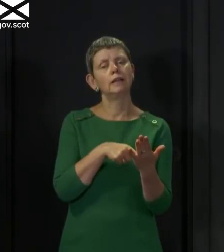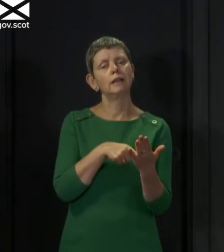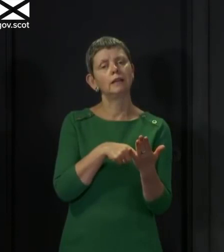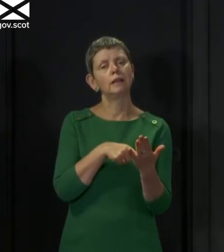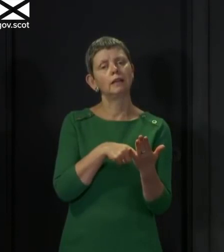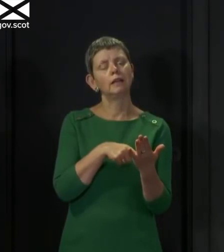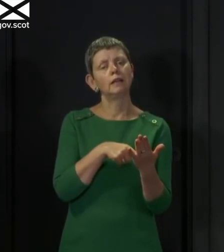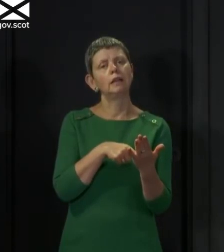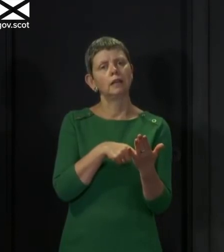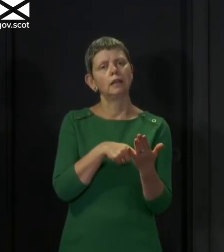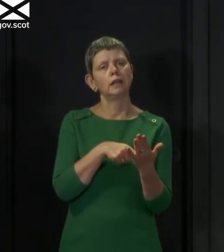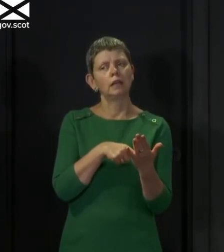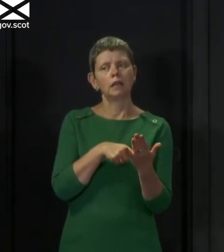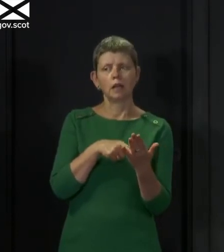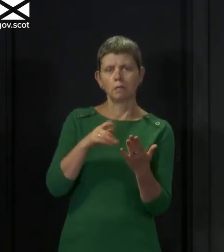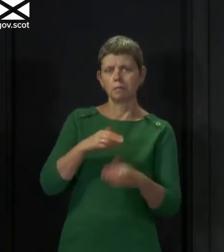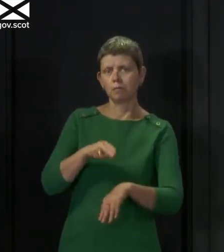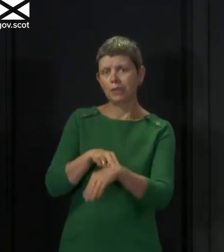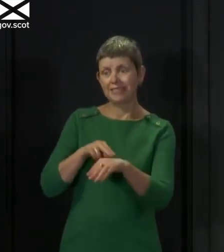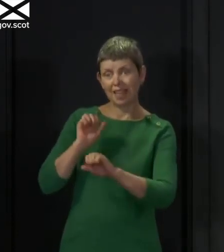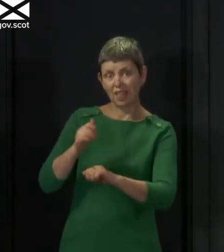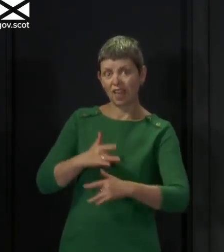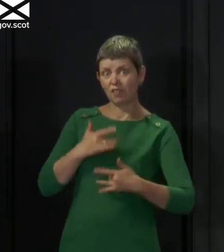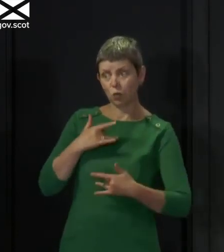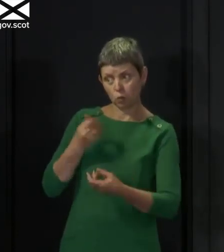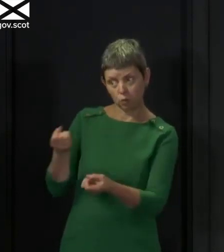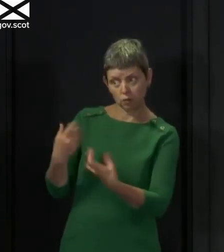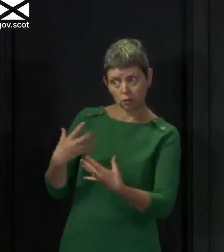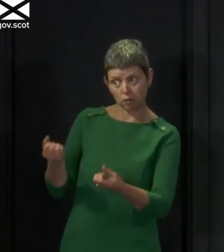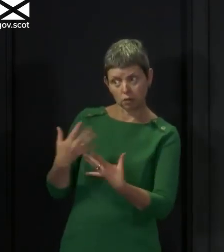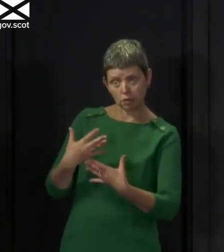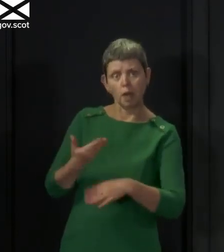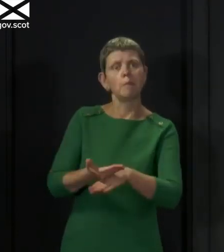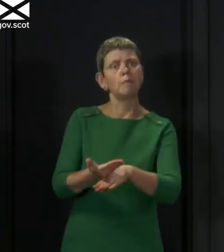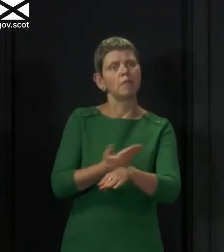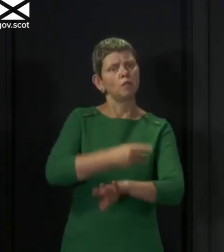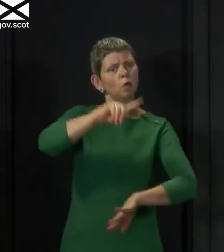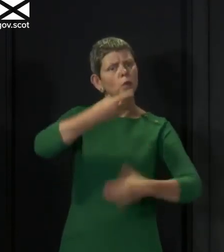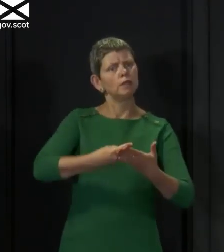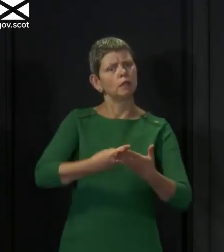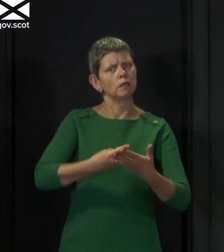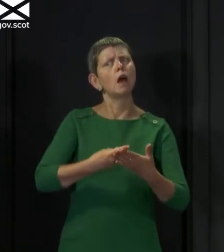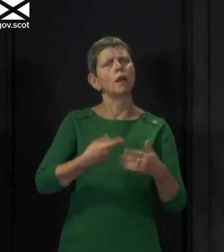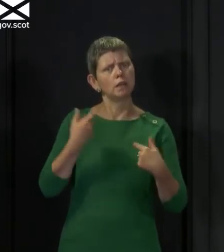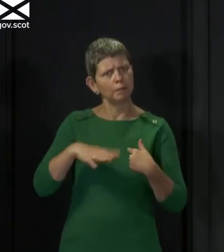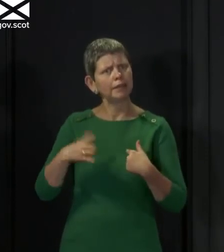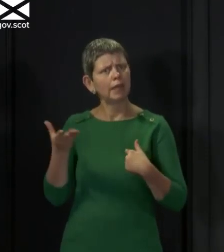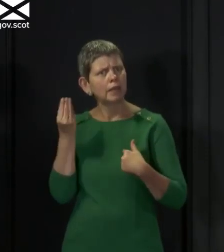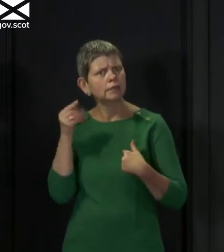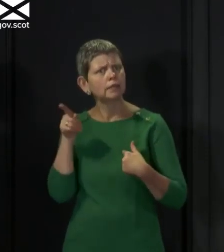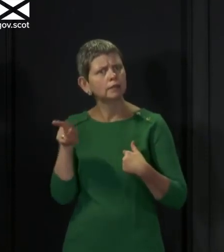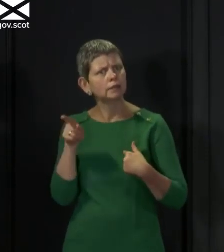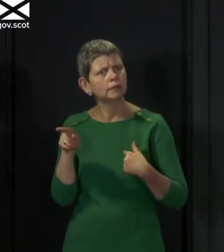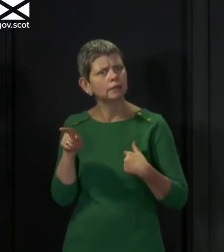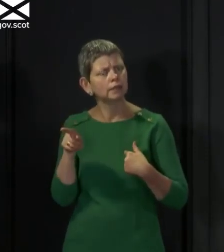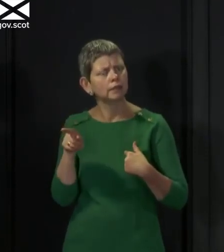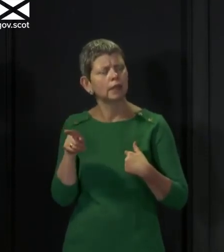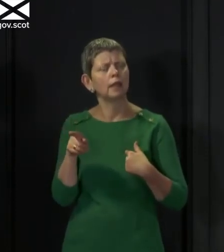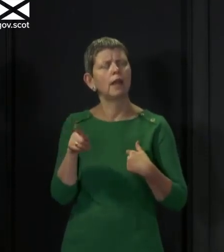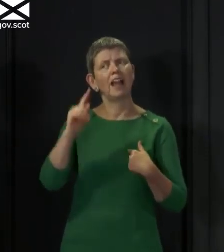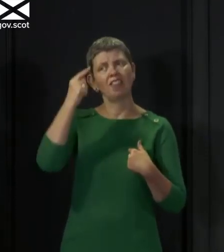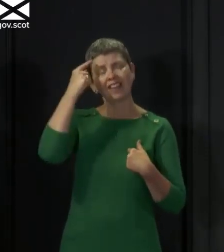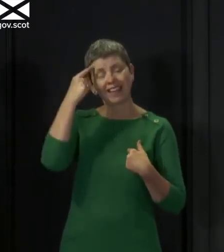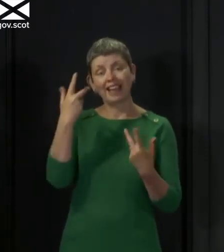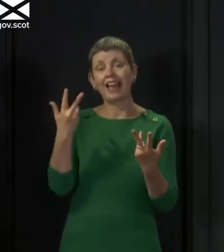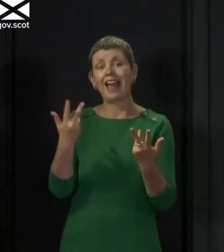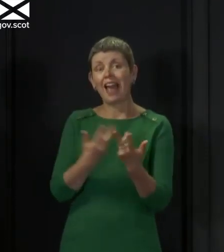views of the police in advance of making these decisions and the views the police have about the practicalities of enforcement and enforceability. And that will always